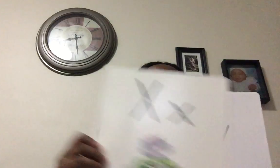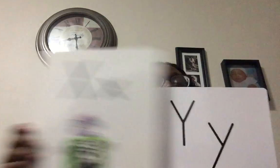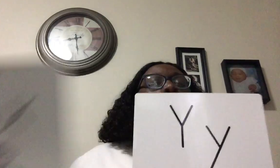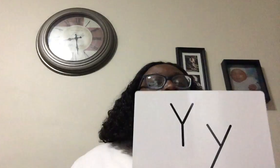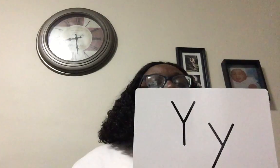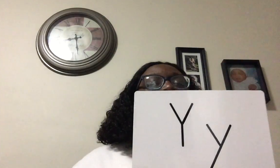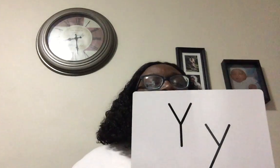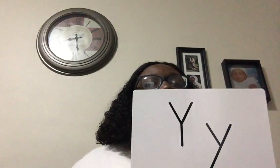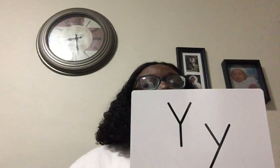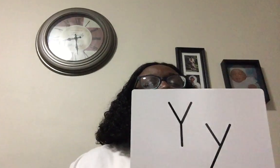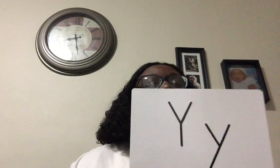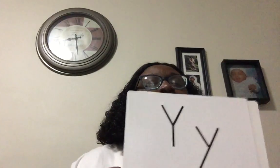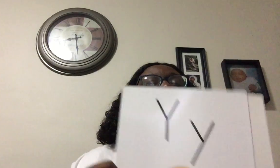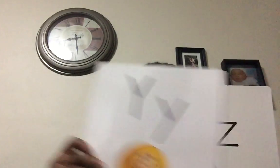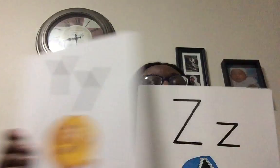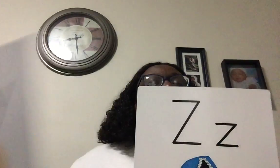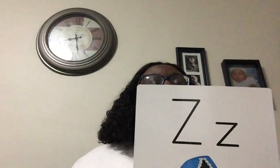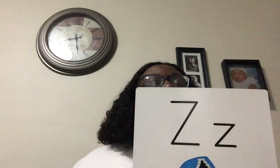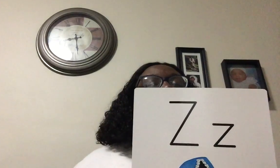Y, Z.